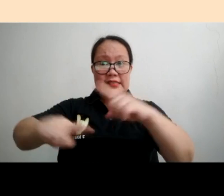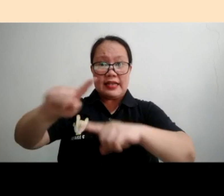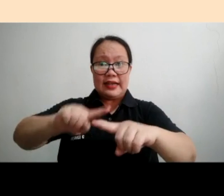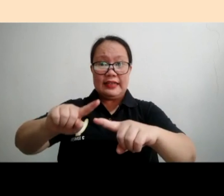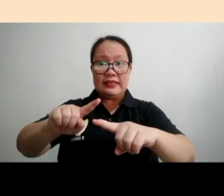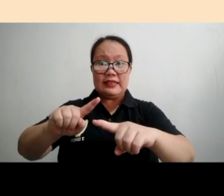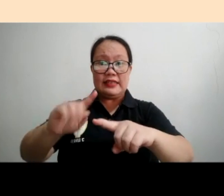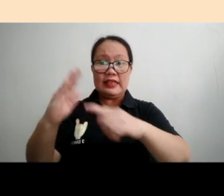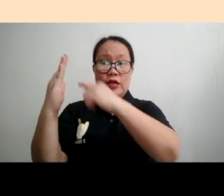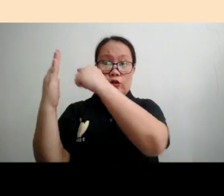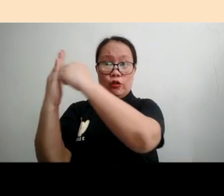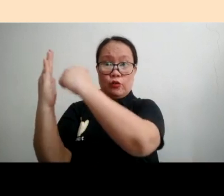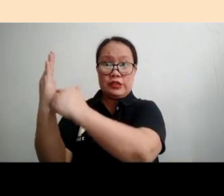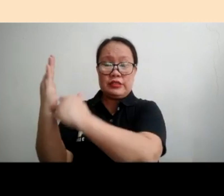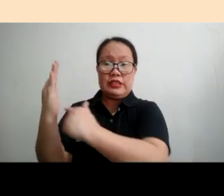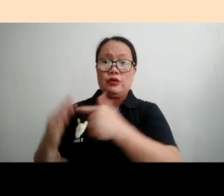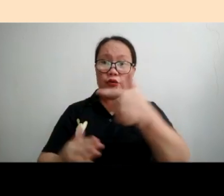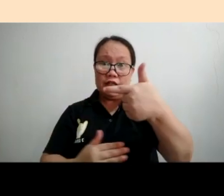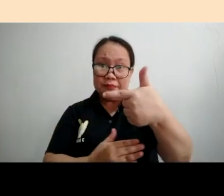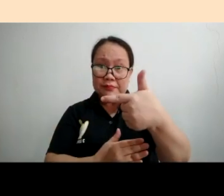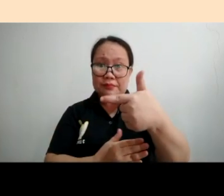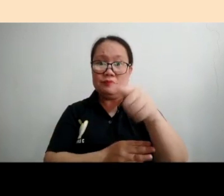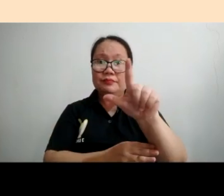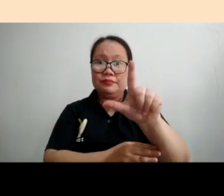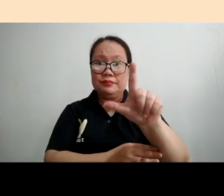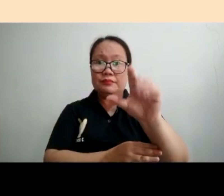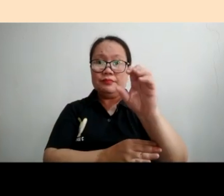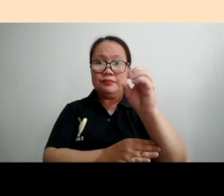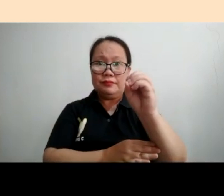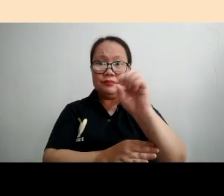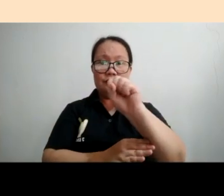design, glossary, or...